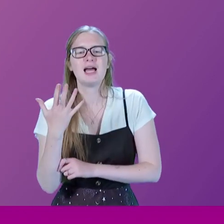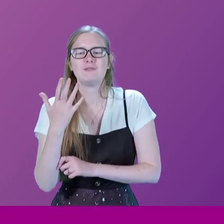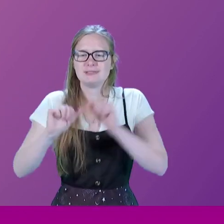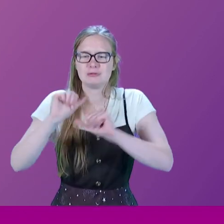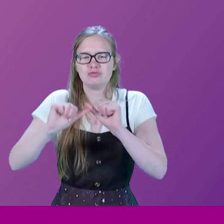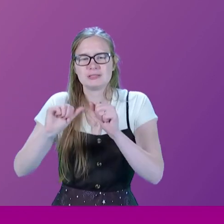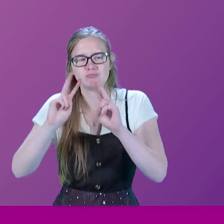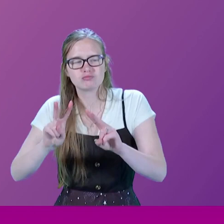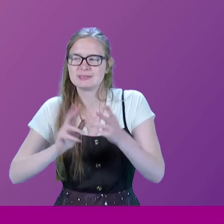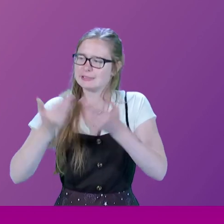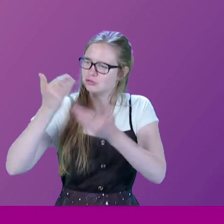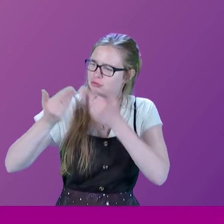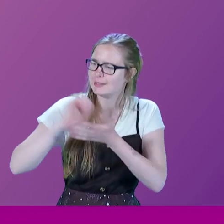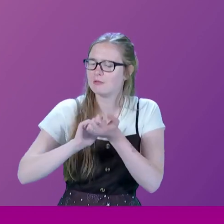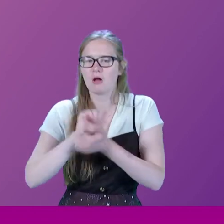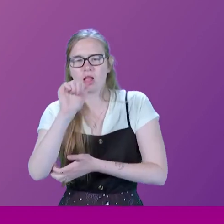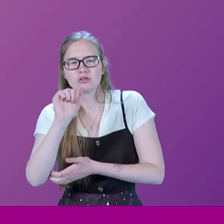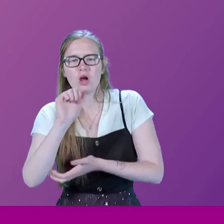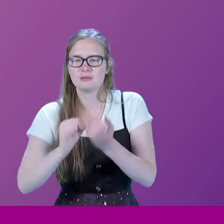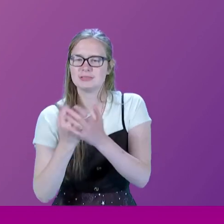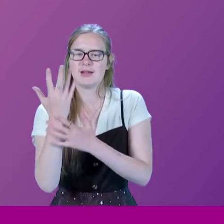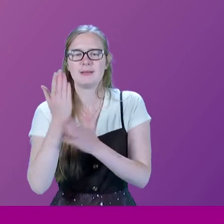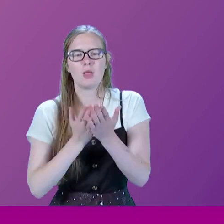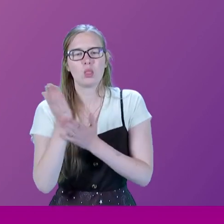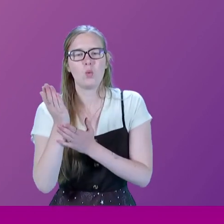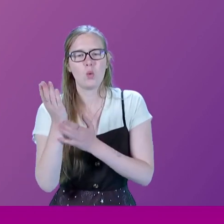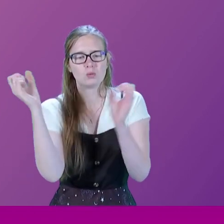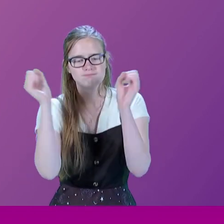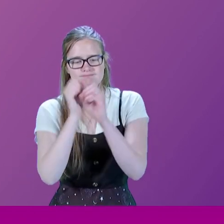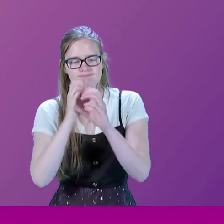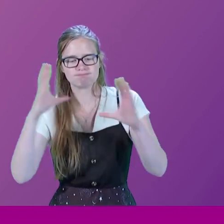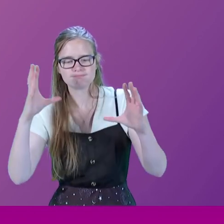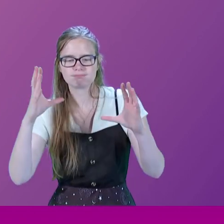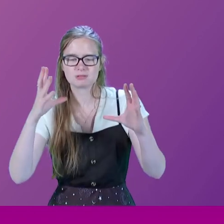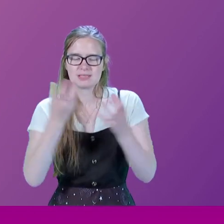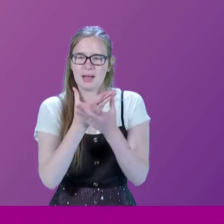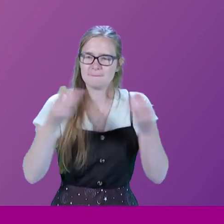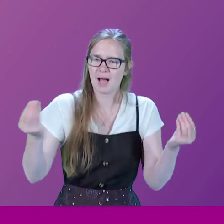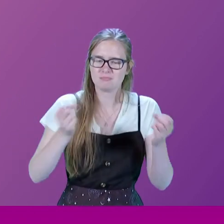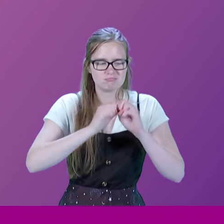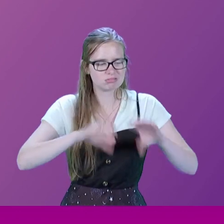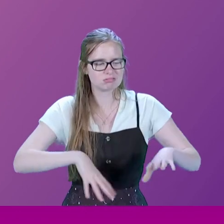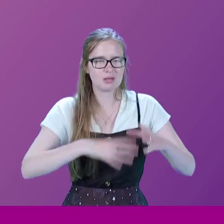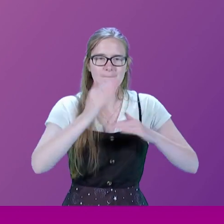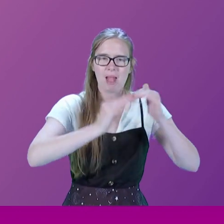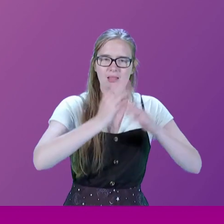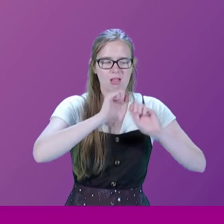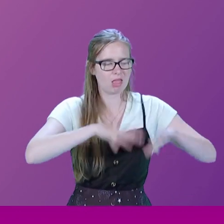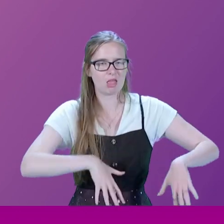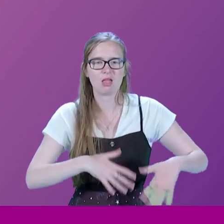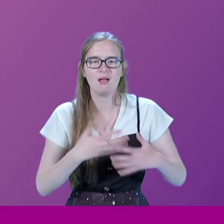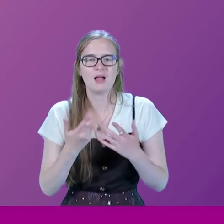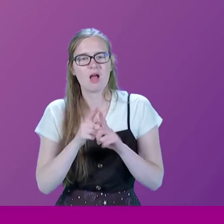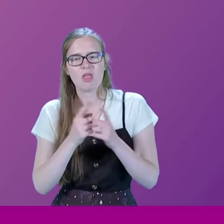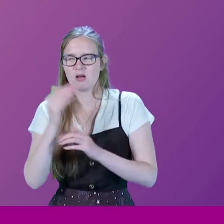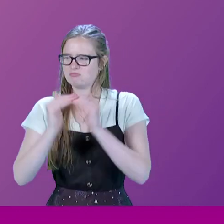looking at history and culture and developments through the lens of abandoned, empty buildings and other bits